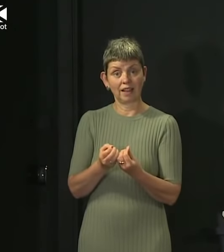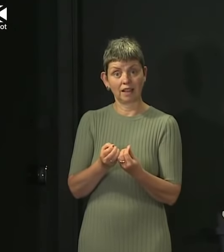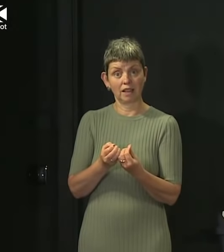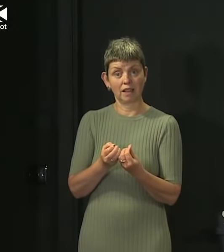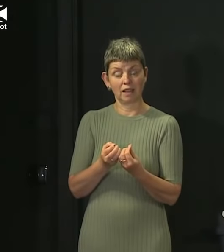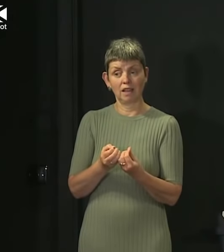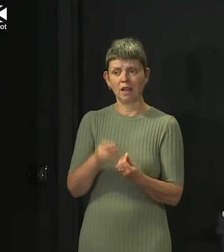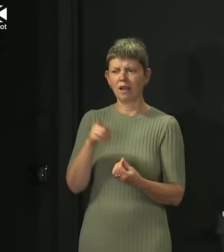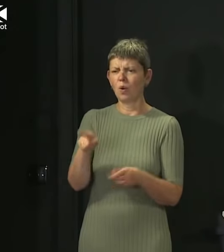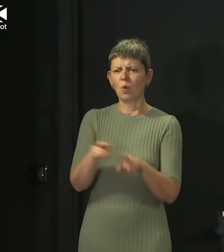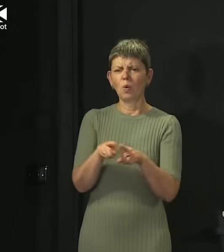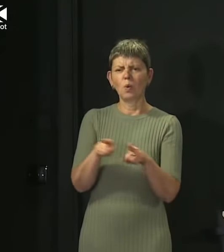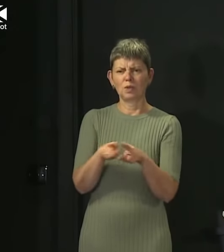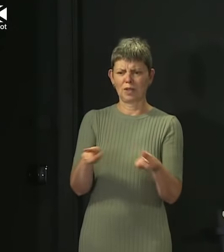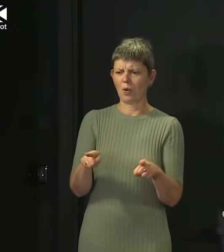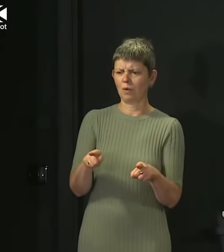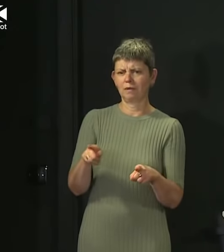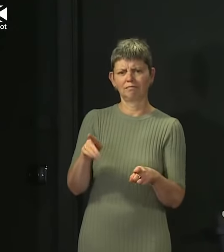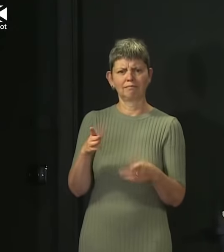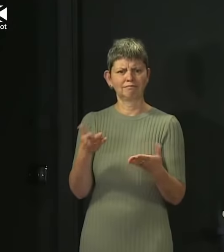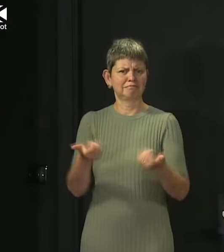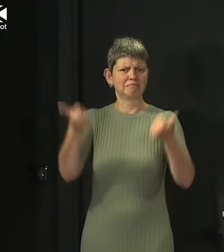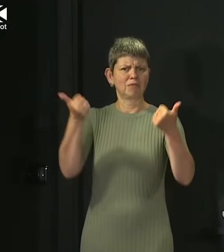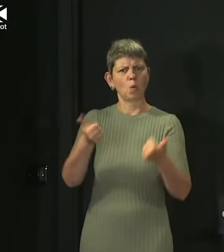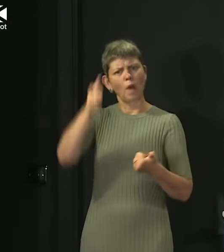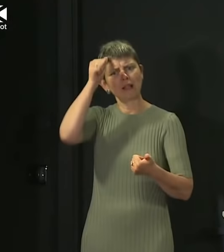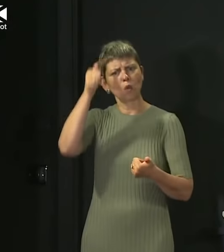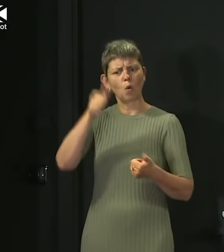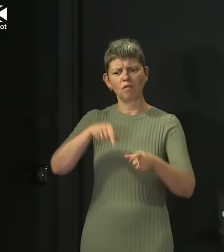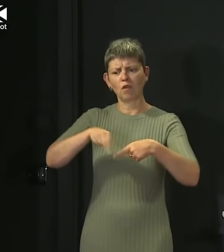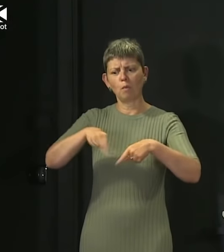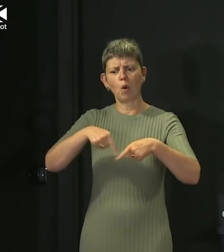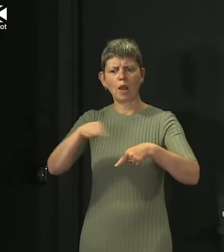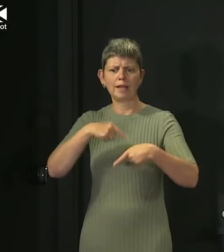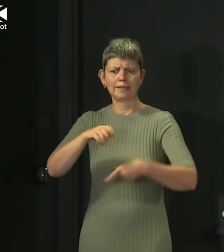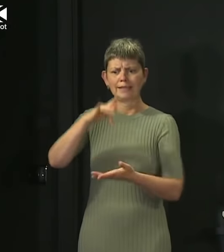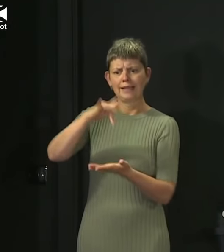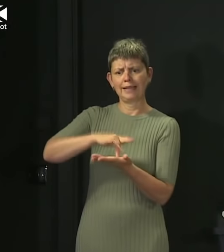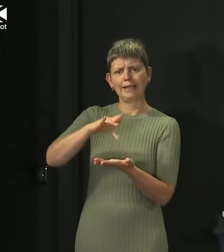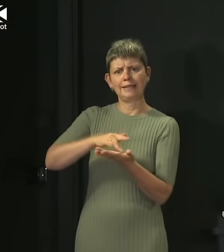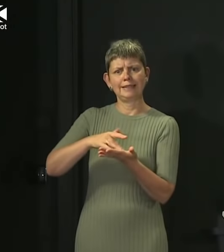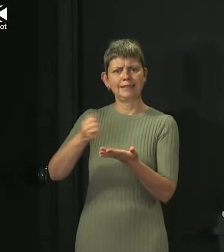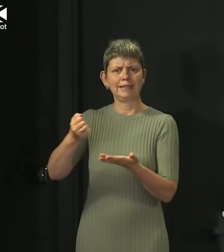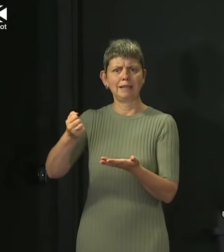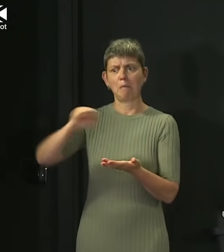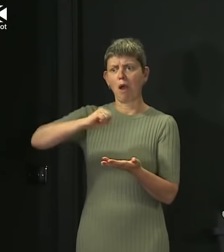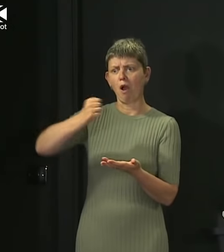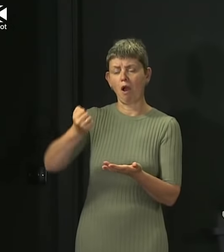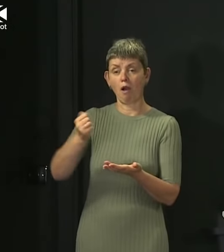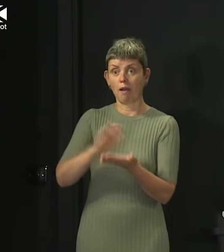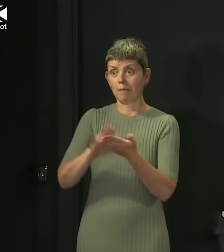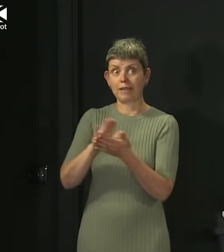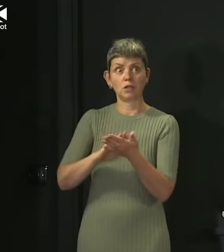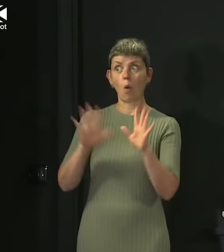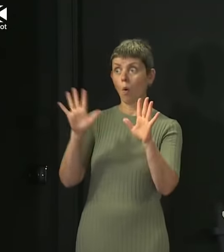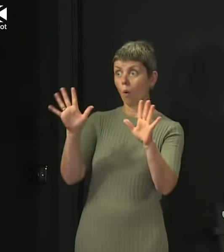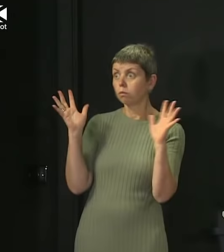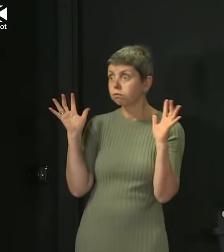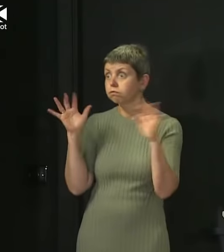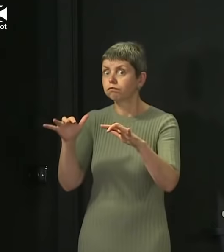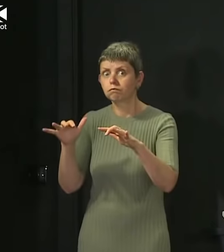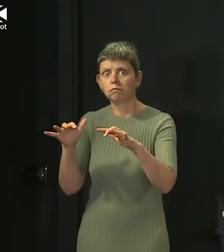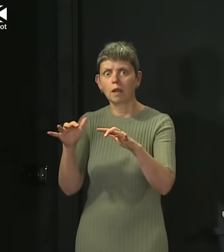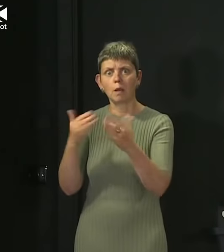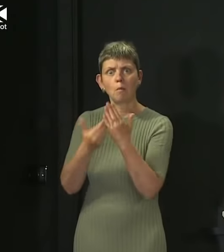footballers in a city centre bar also pose, I suppose, the risk of attracting crowds and attracting